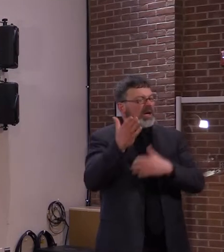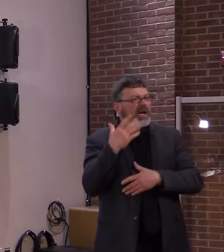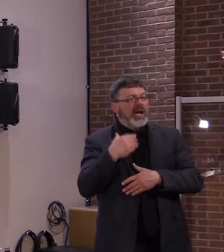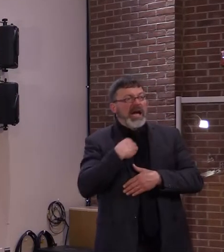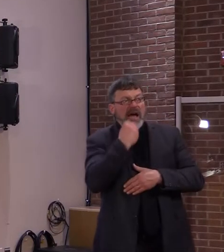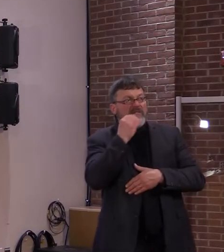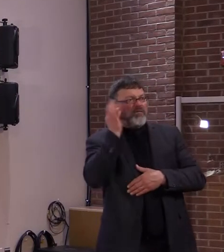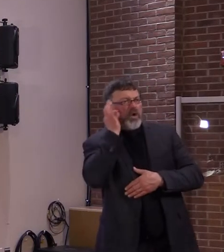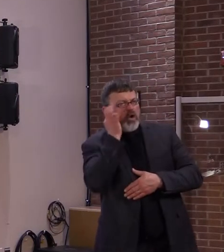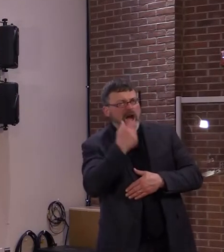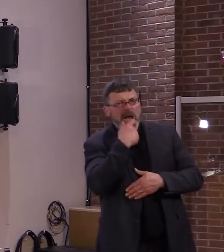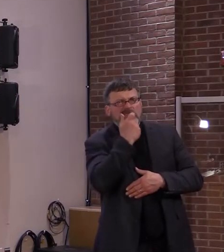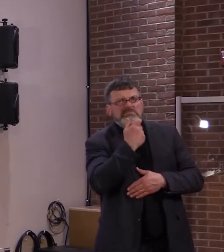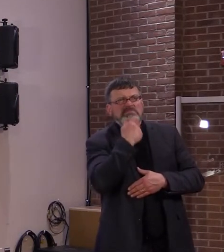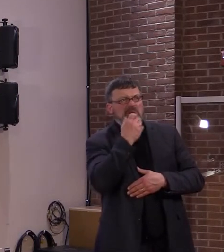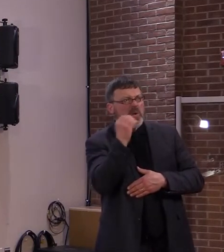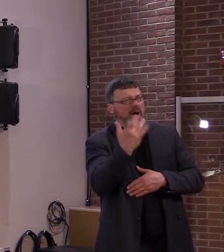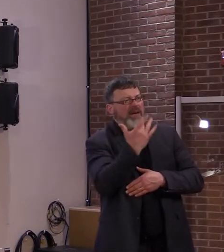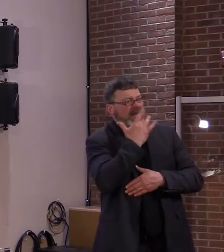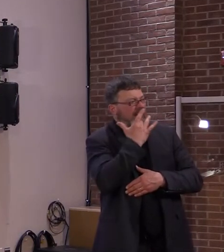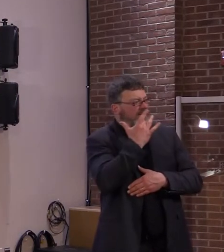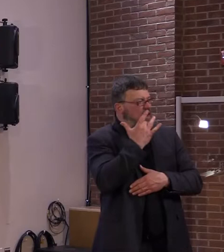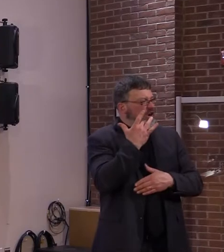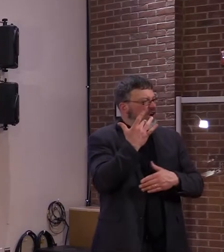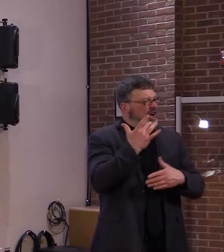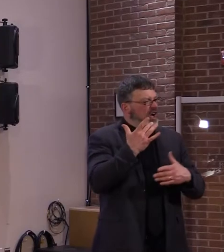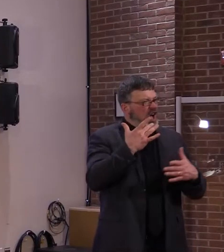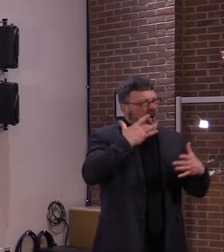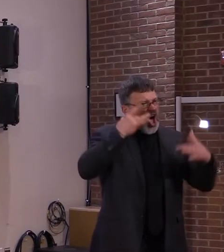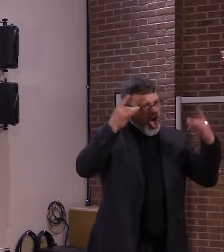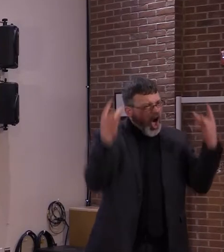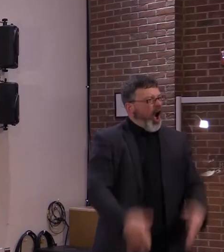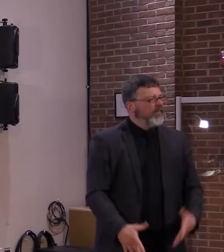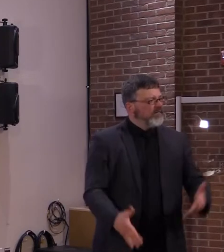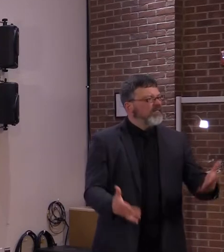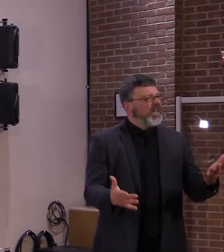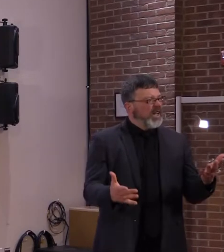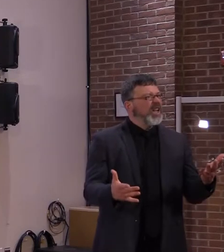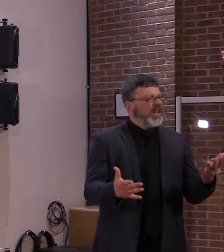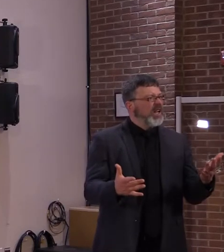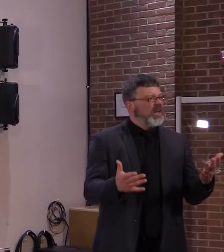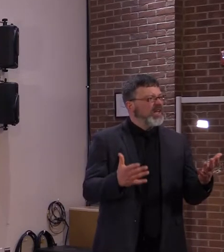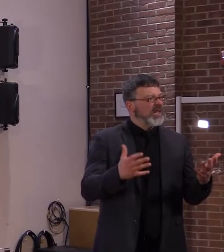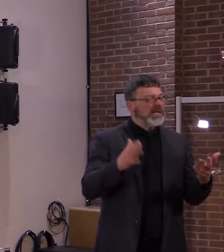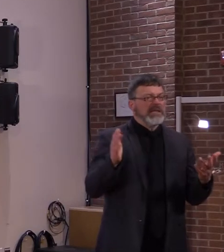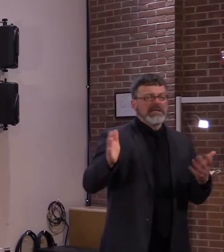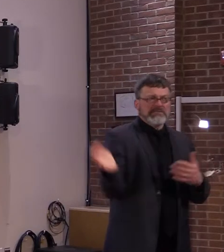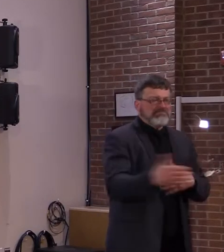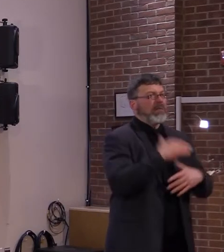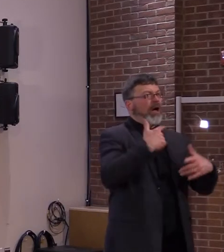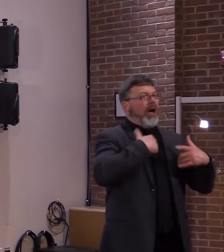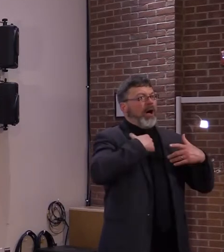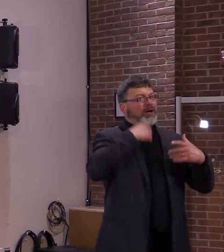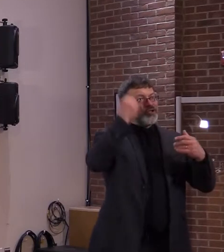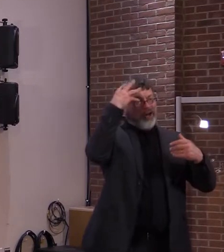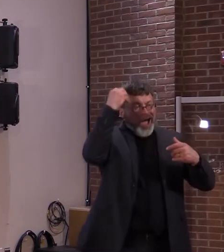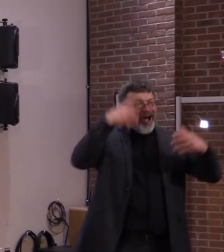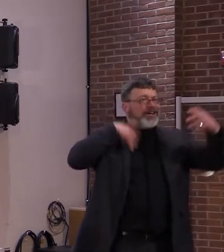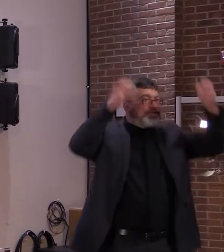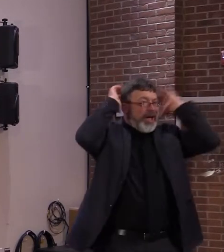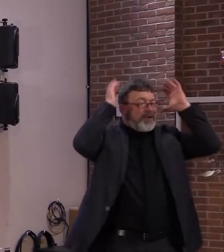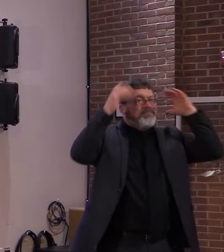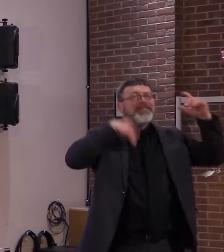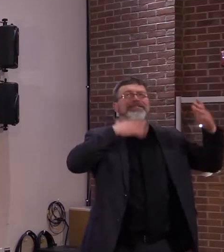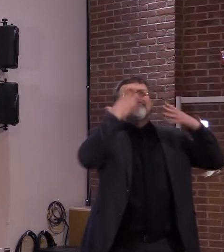ashtray. Even my cosmetics and shampoos smell putrid. I cannot smell the fresh Vermont